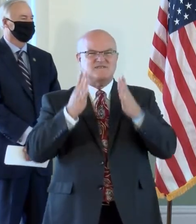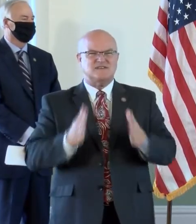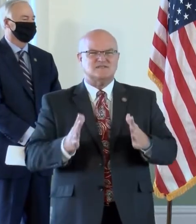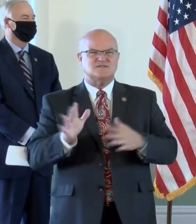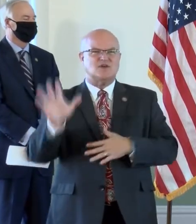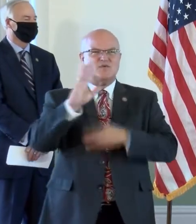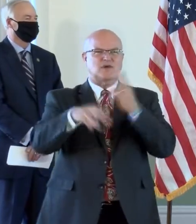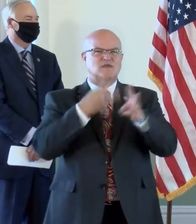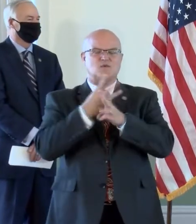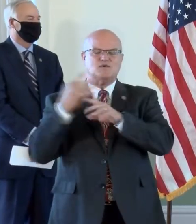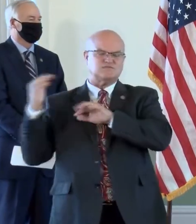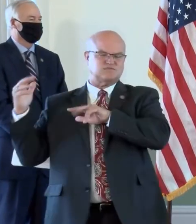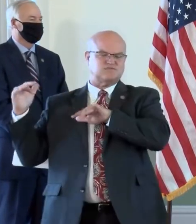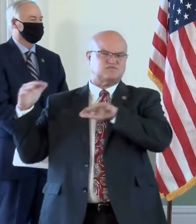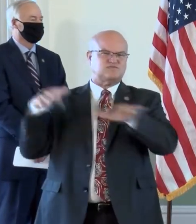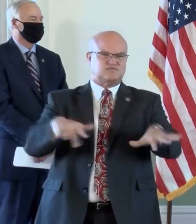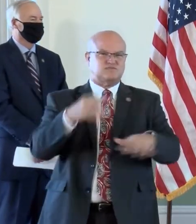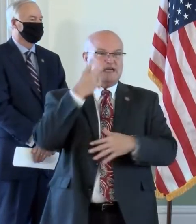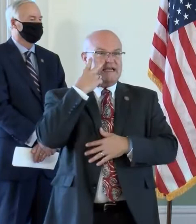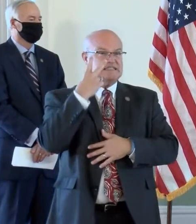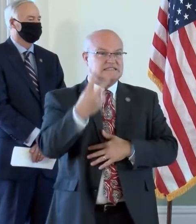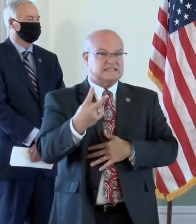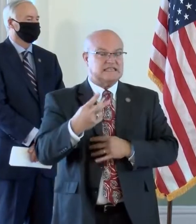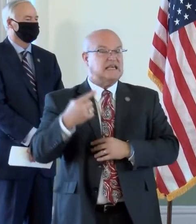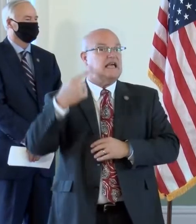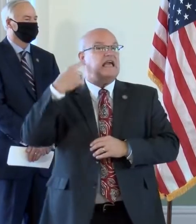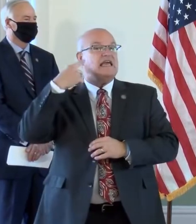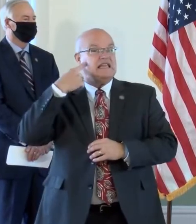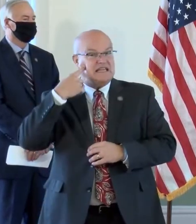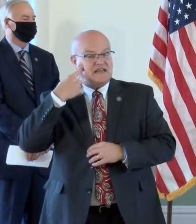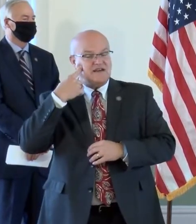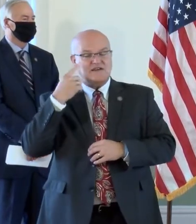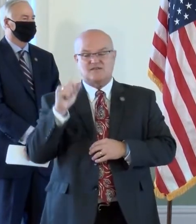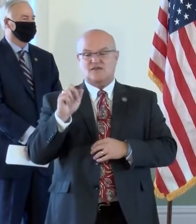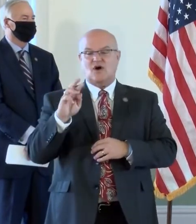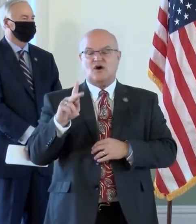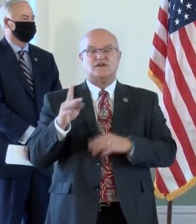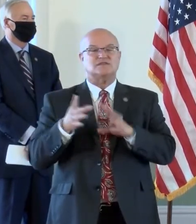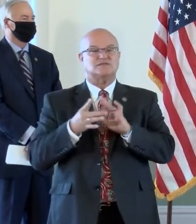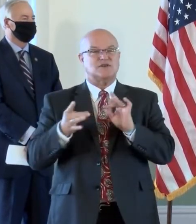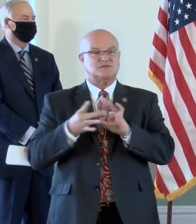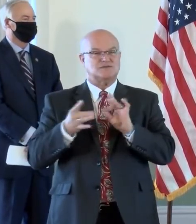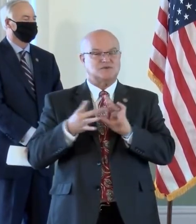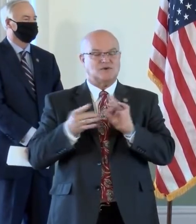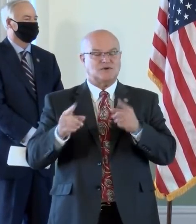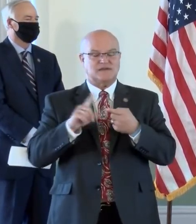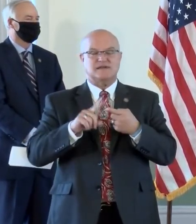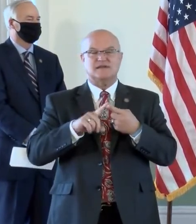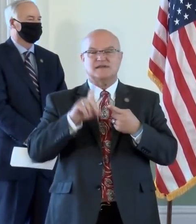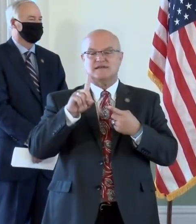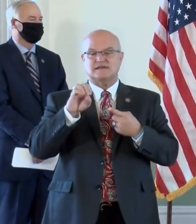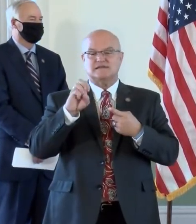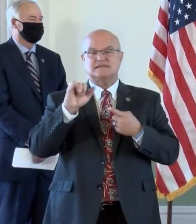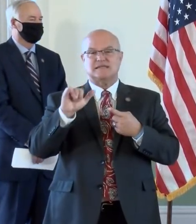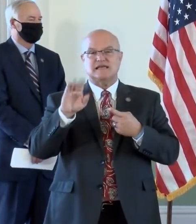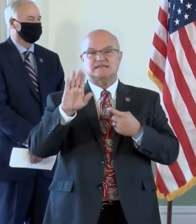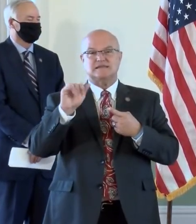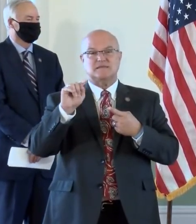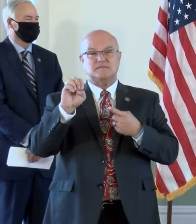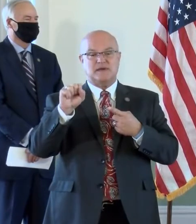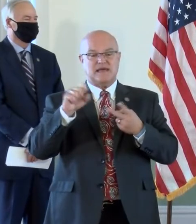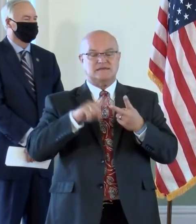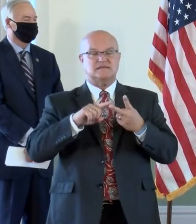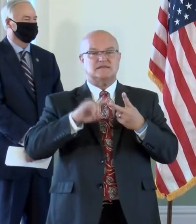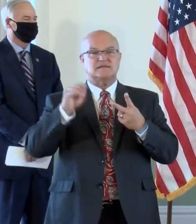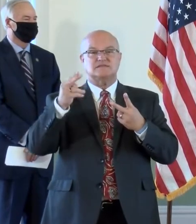world will now see and hear the Arkansas story of Daisy Bates and Johnny Cash, and how their